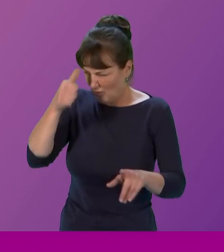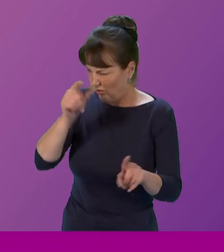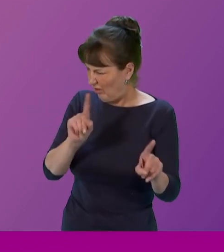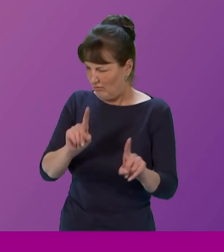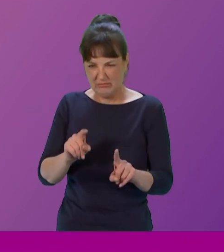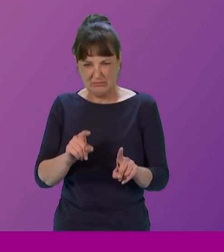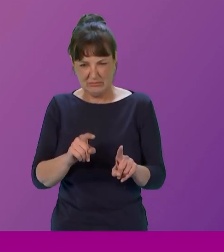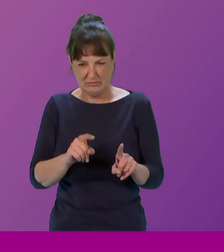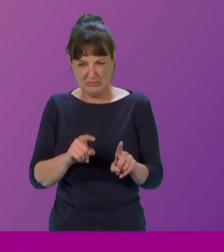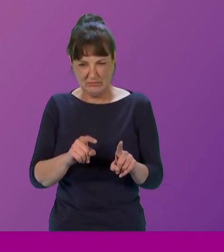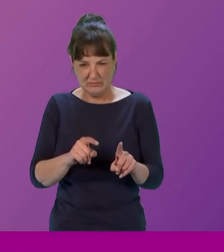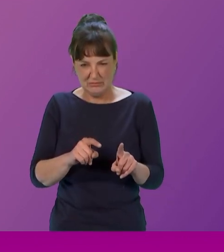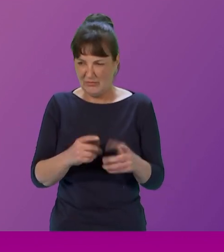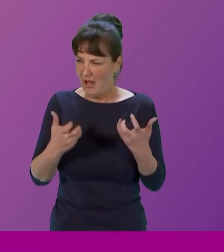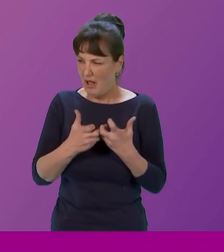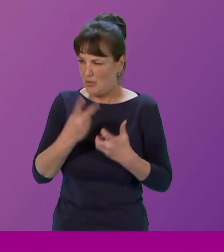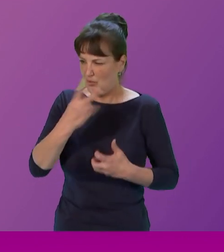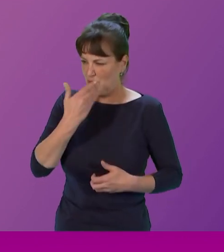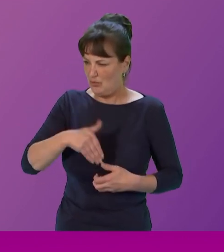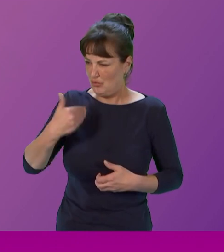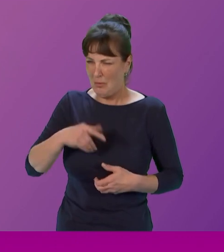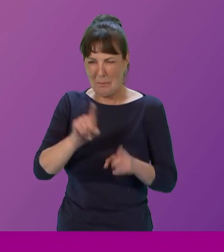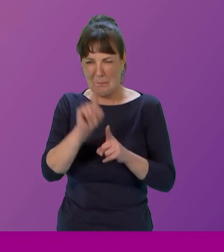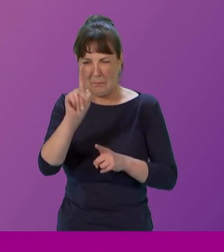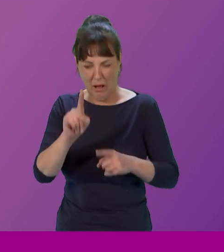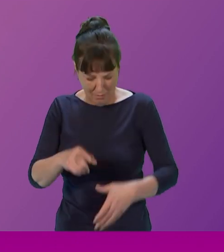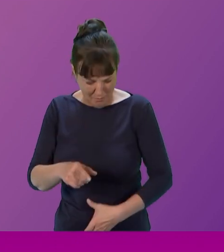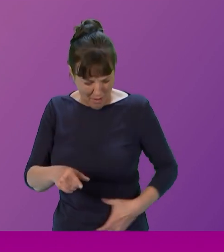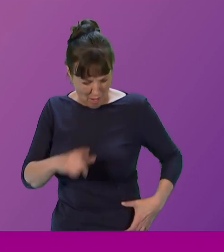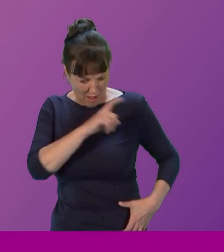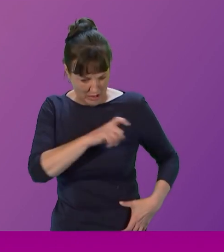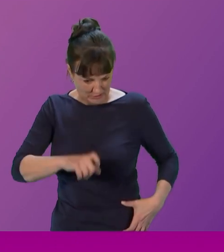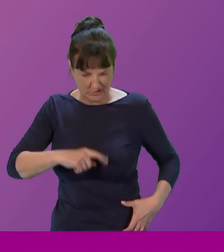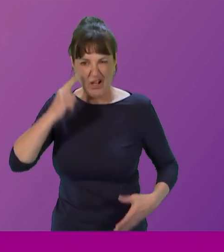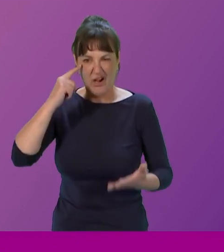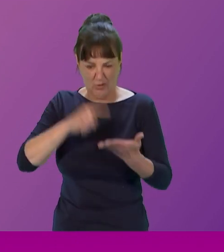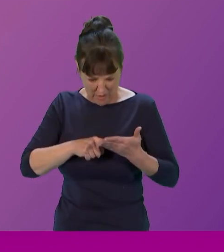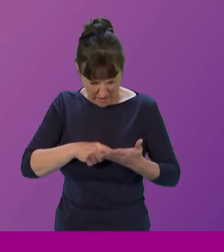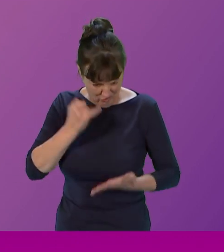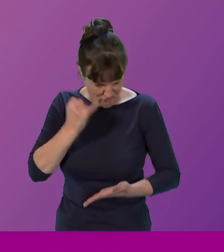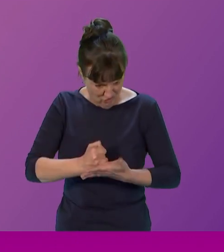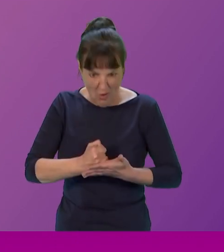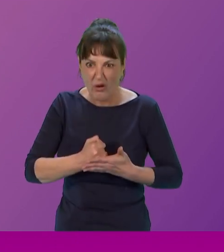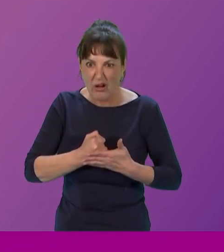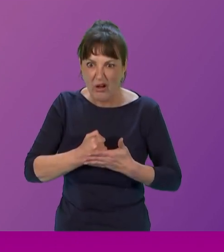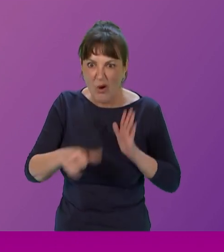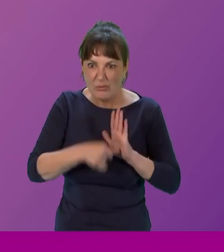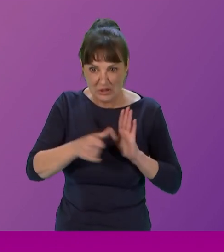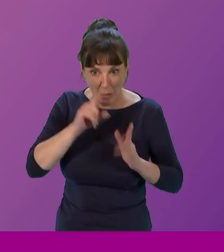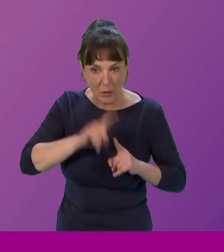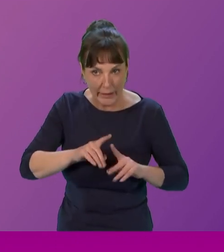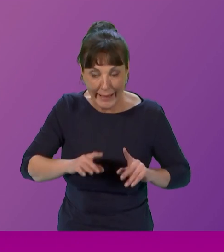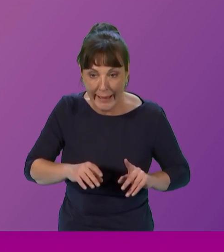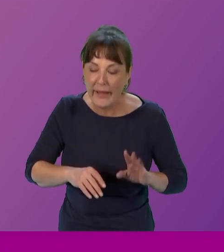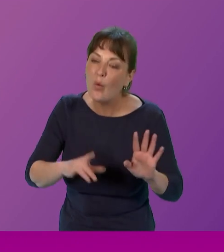mastectomy if she had bowel cancer? Somebody's paperwork was certainly on the printer that day, wasn't it? It was because I already had breast cancer.